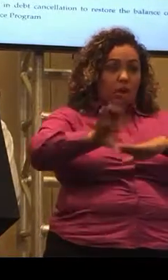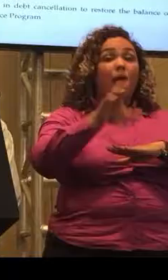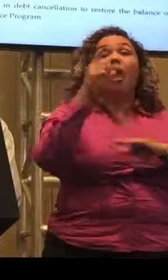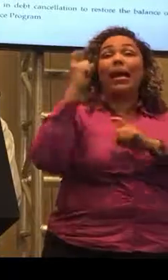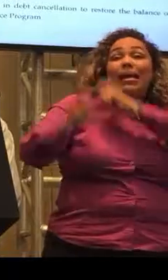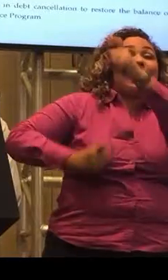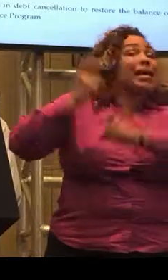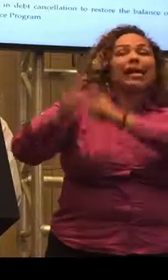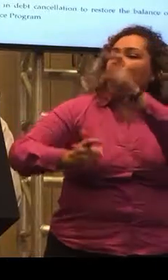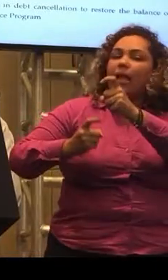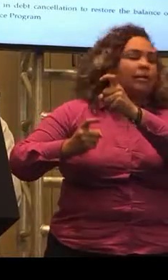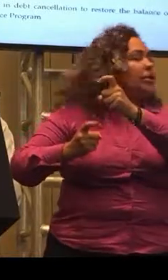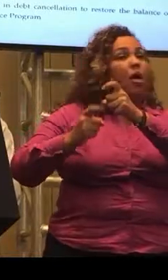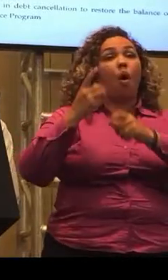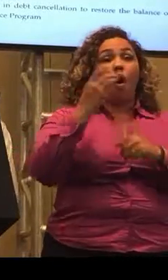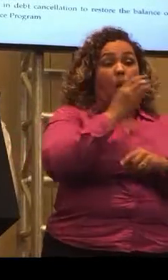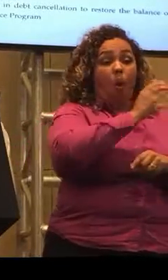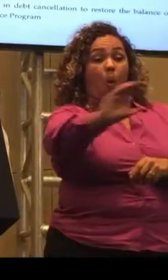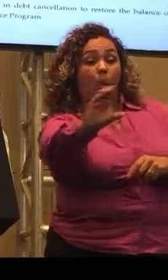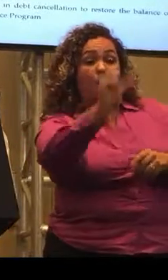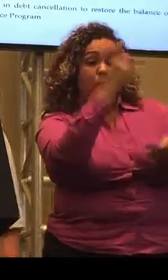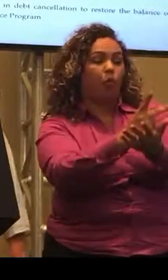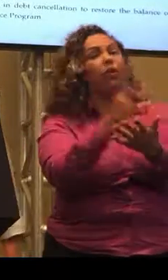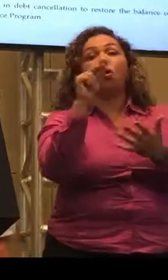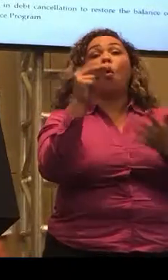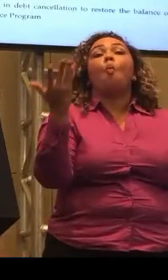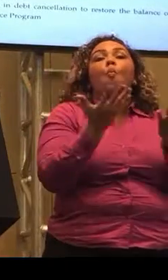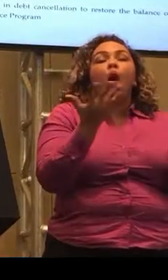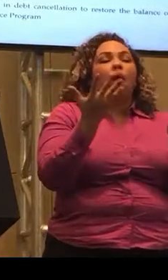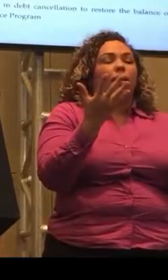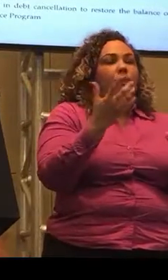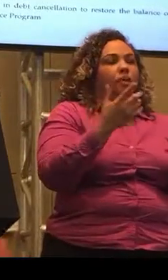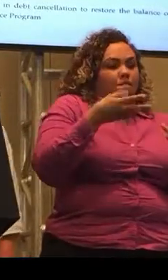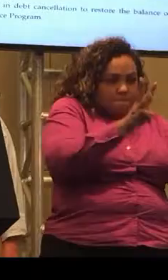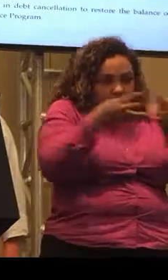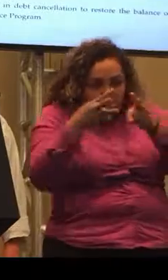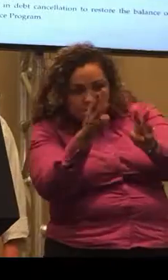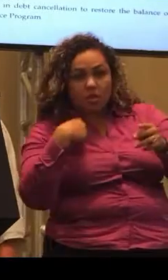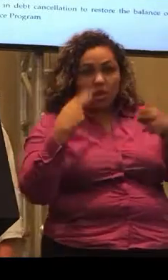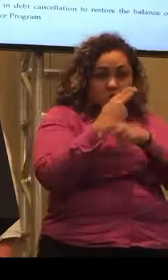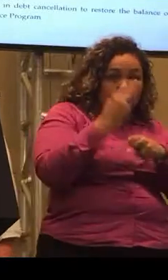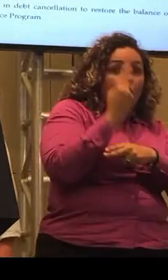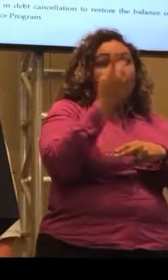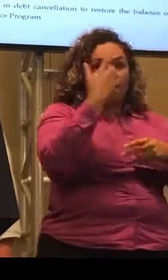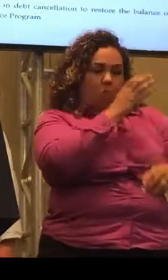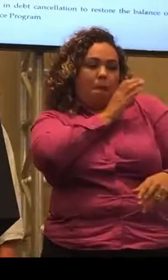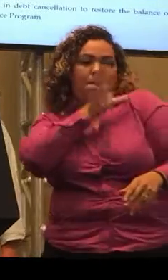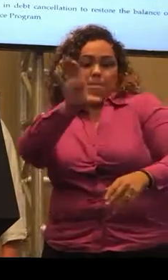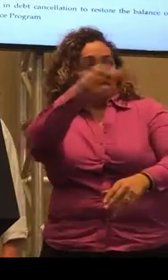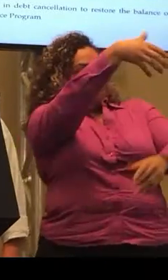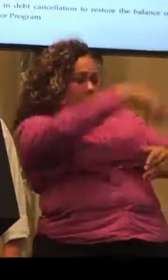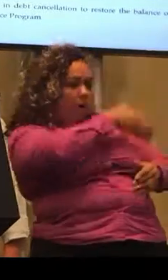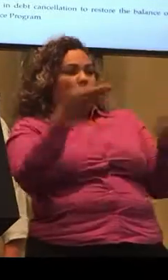grants or allocation. We're talking about what measures, what tools we're going to be using for empowered Ireland